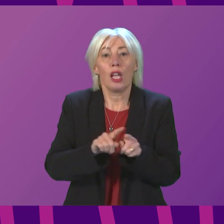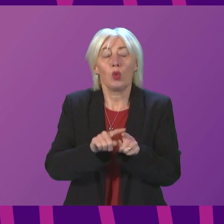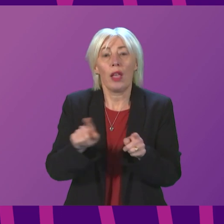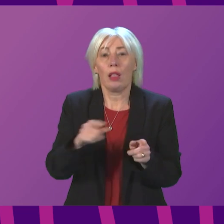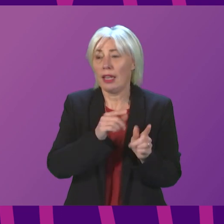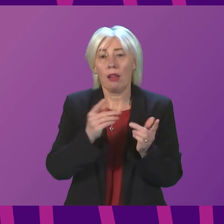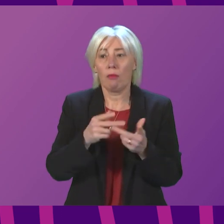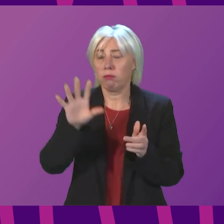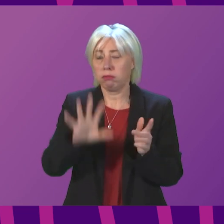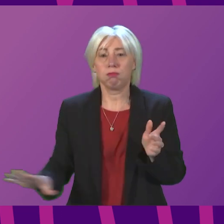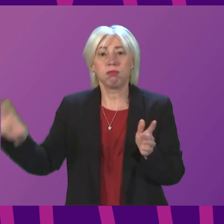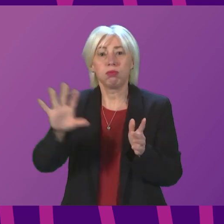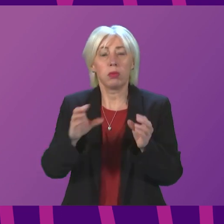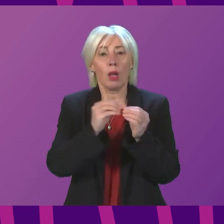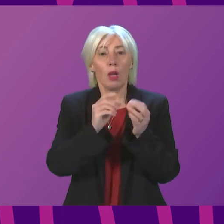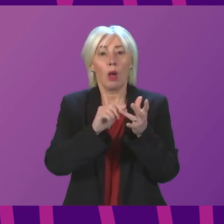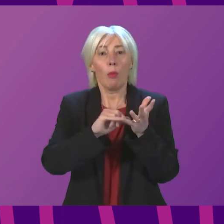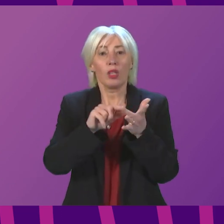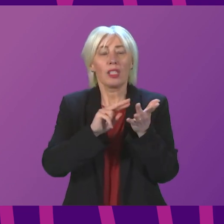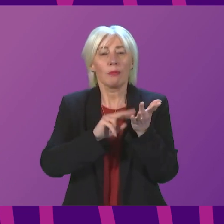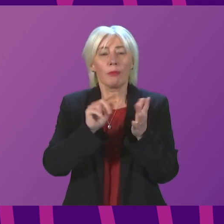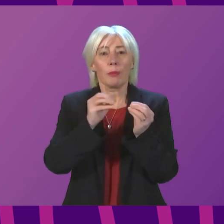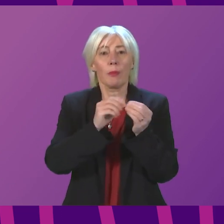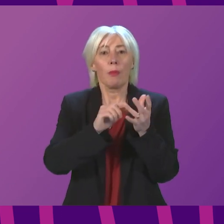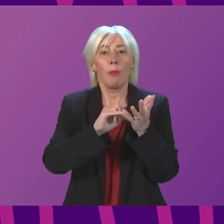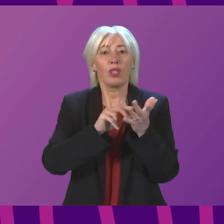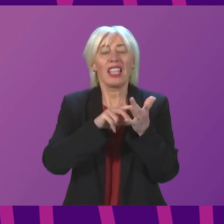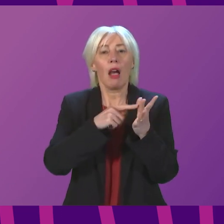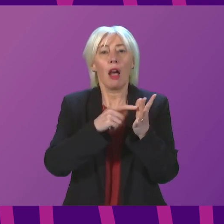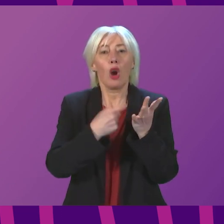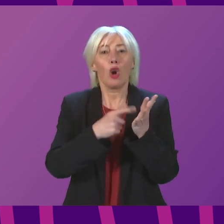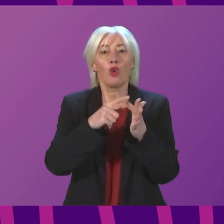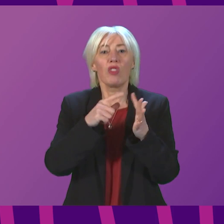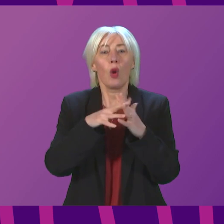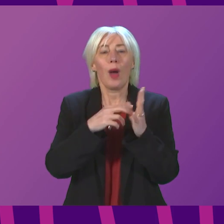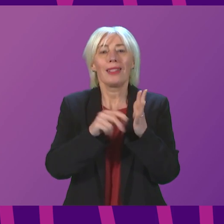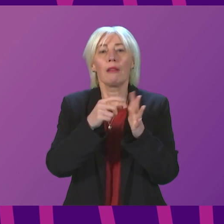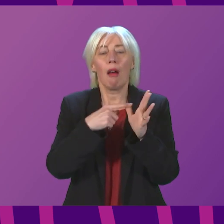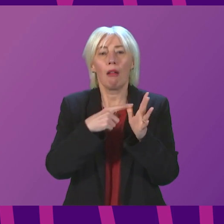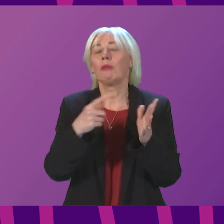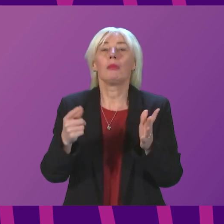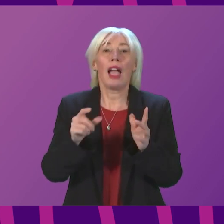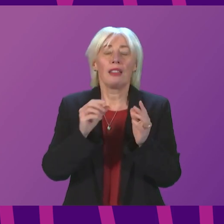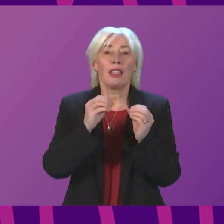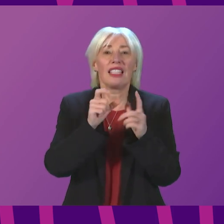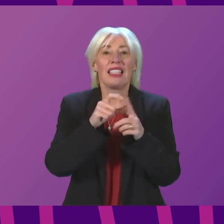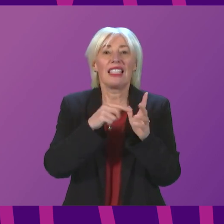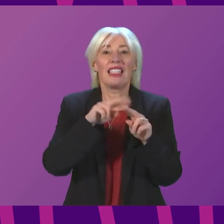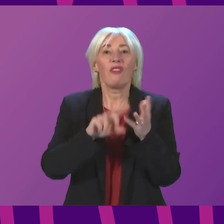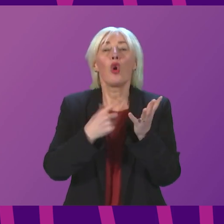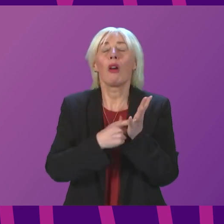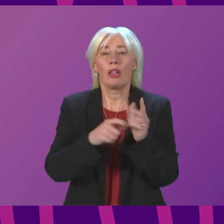Darfur and Bosnia, and an opportunity for us to rededicate ourselves to resisting the hatred and prejudice that drives such atrocities.